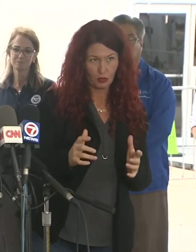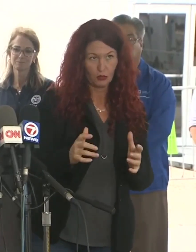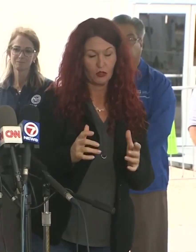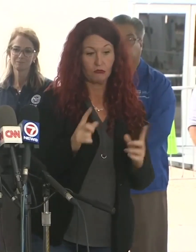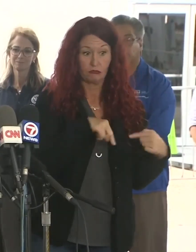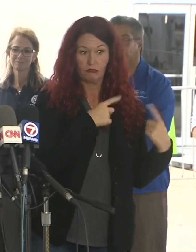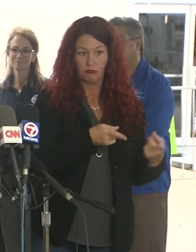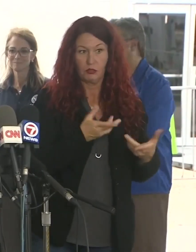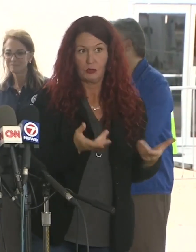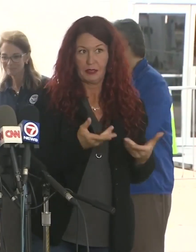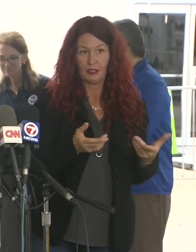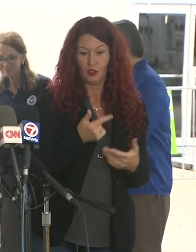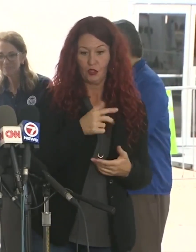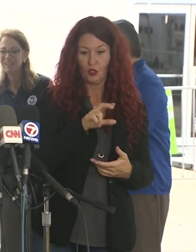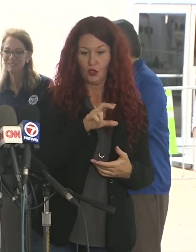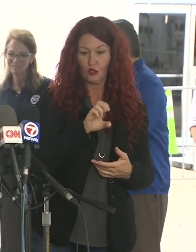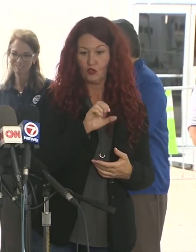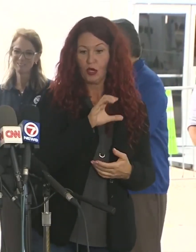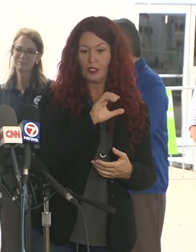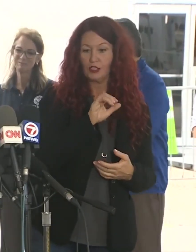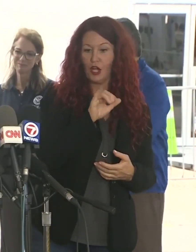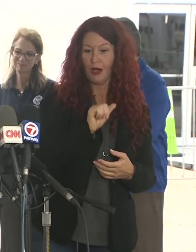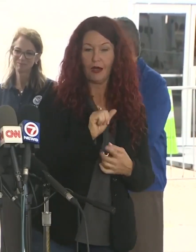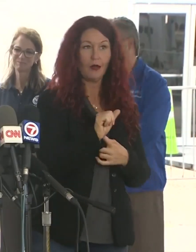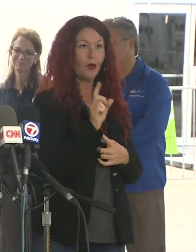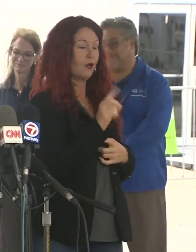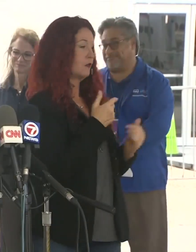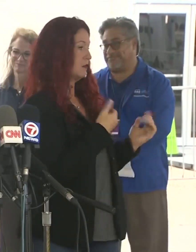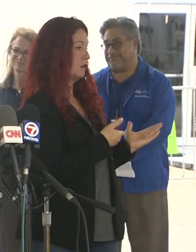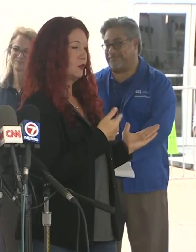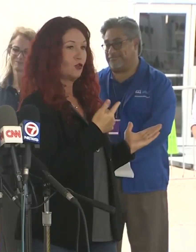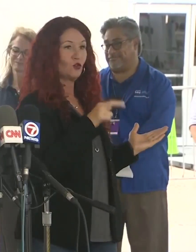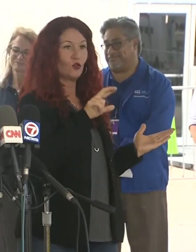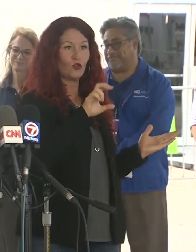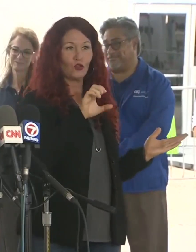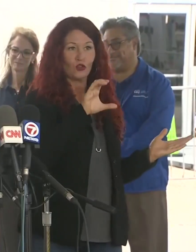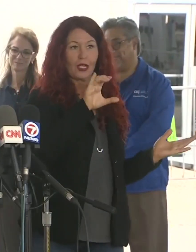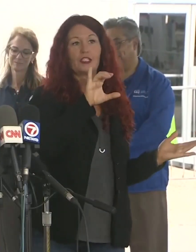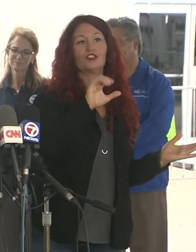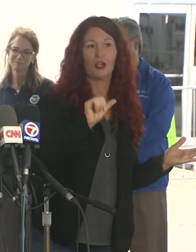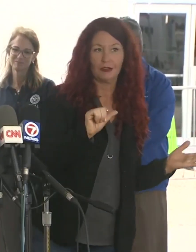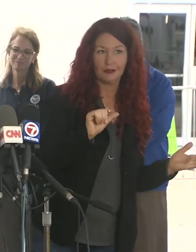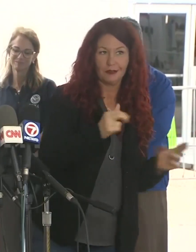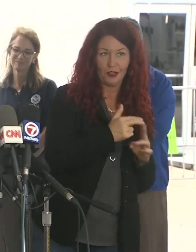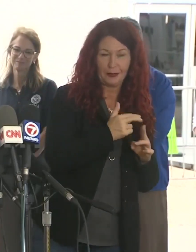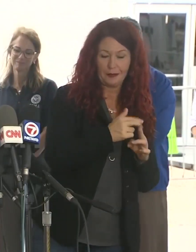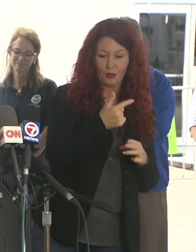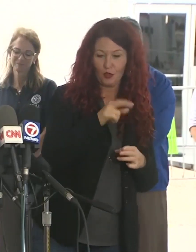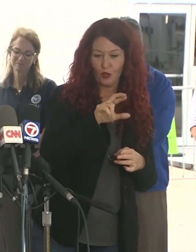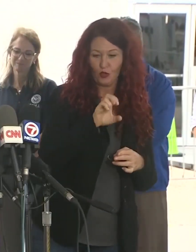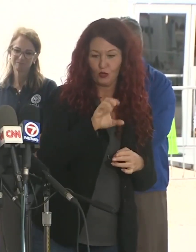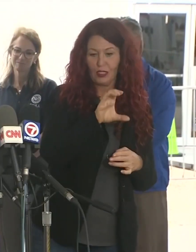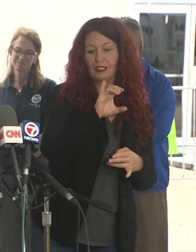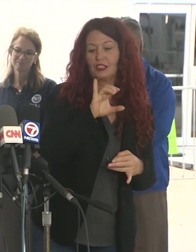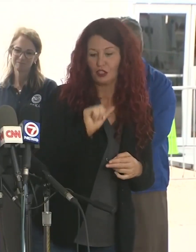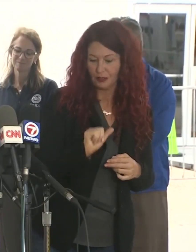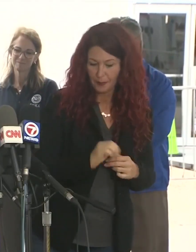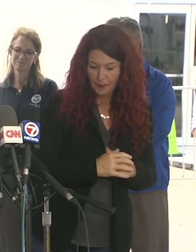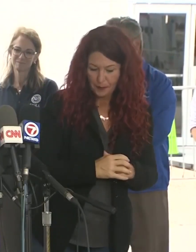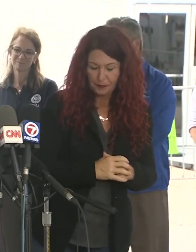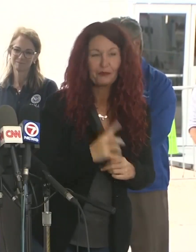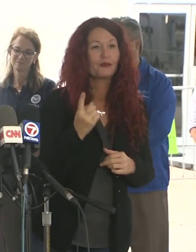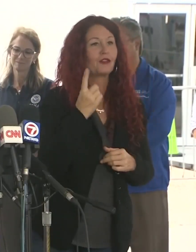command. Gratia. There are you. That's Gratia. Okay. Gratia has a line that she tells us